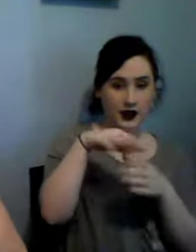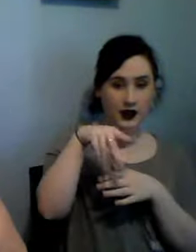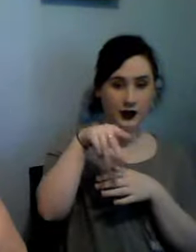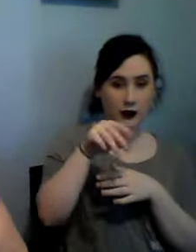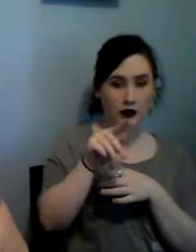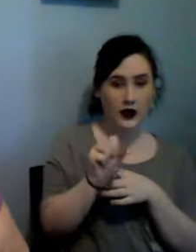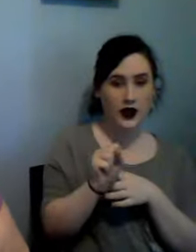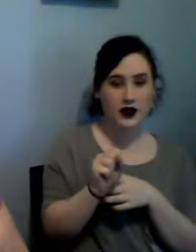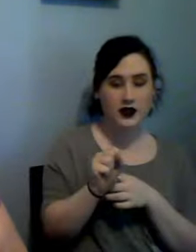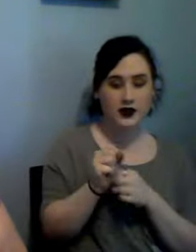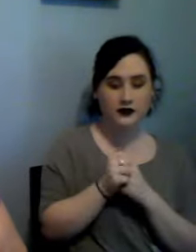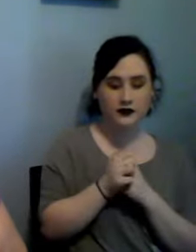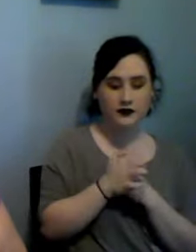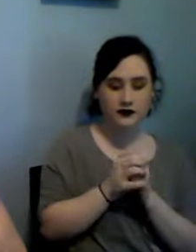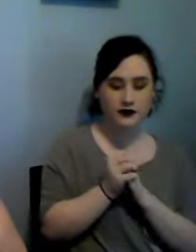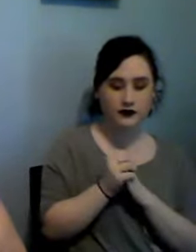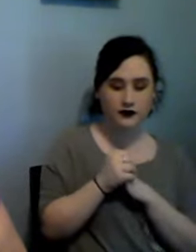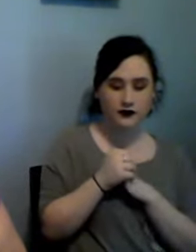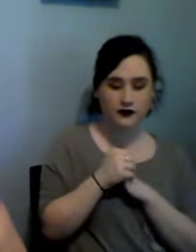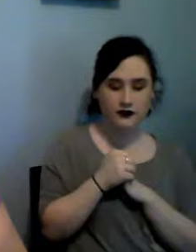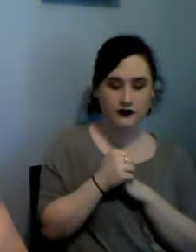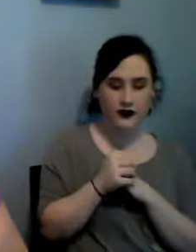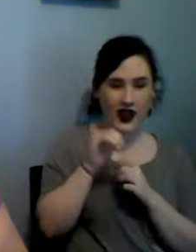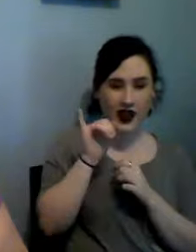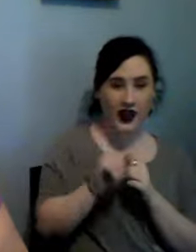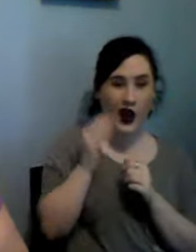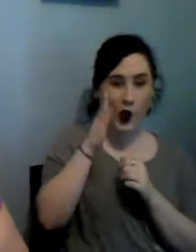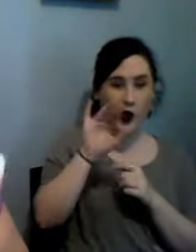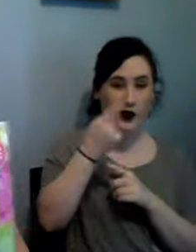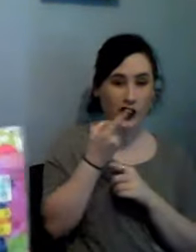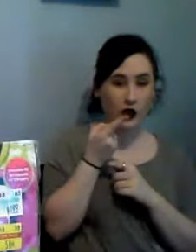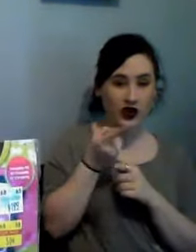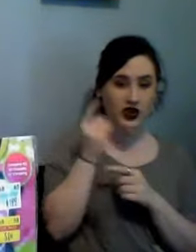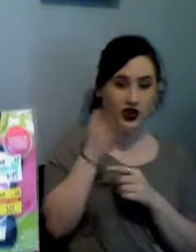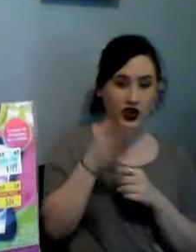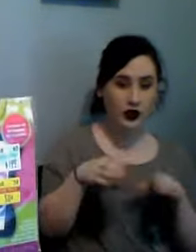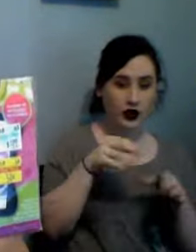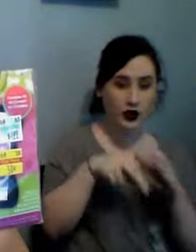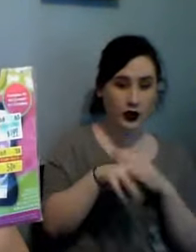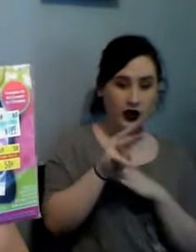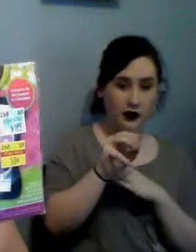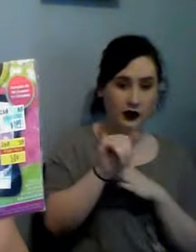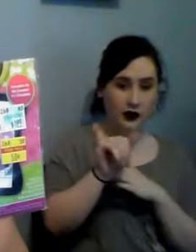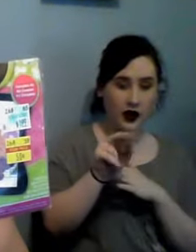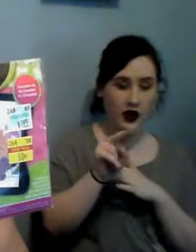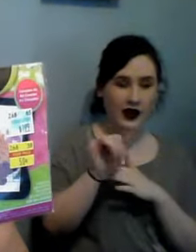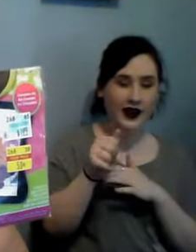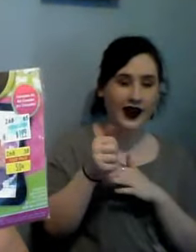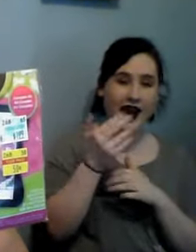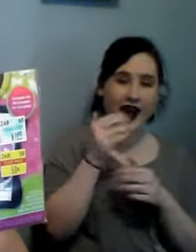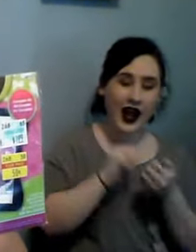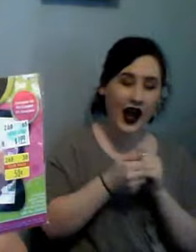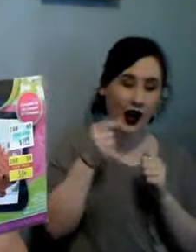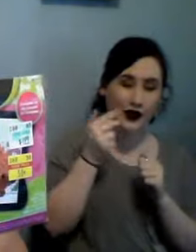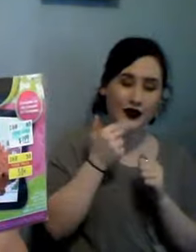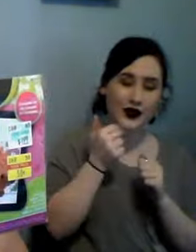that's going to be one that I do in mania how cute is this little hedgehog sorry you can't see it from the stickers but